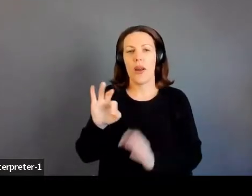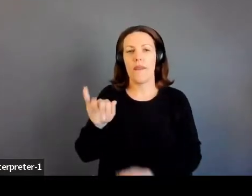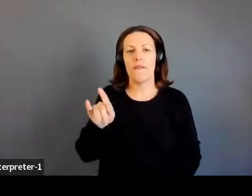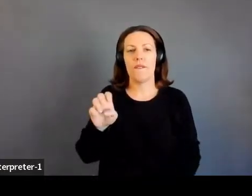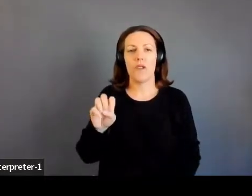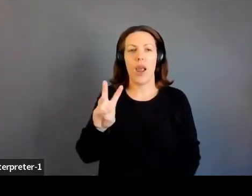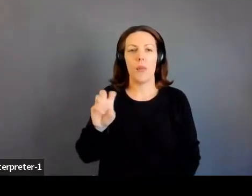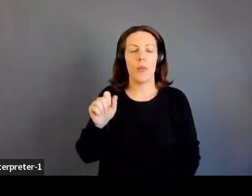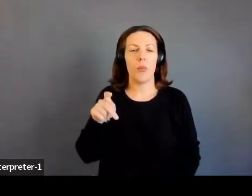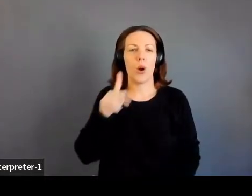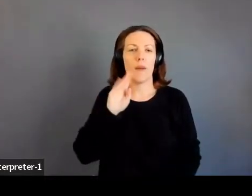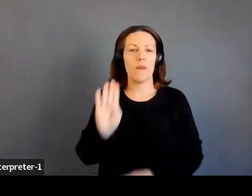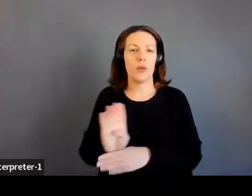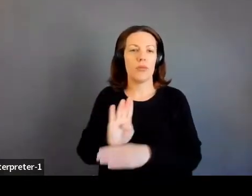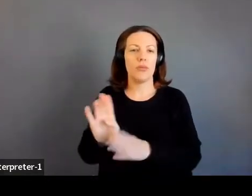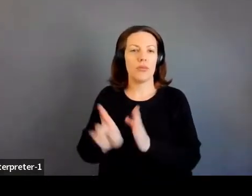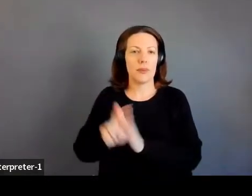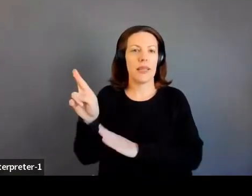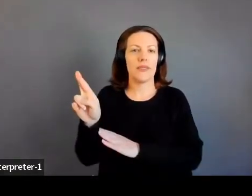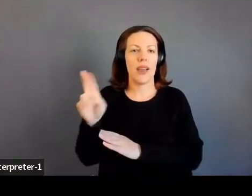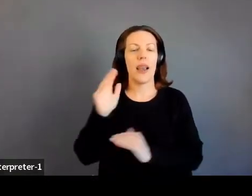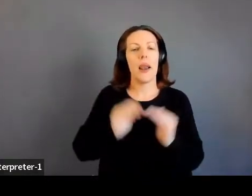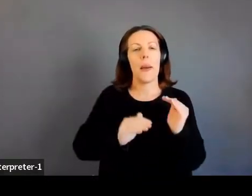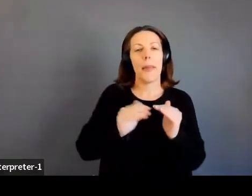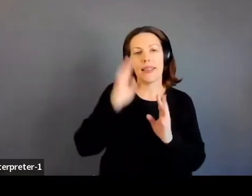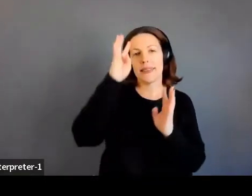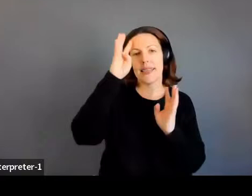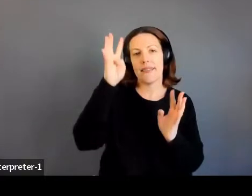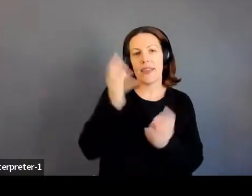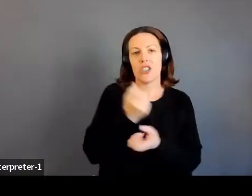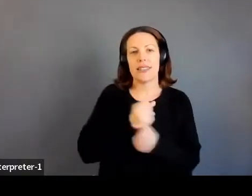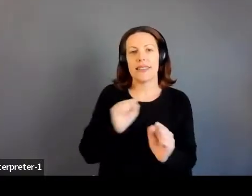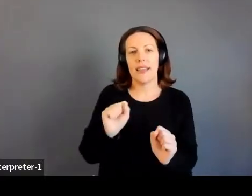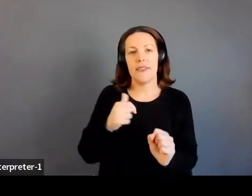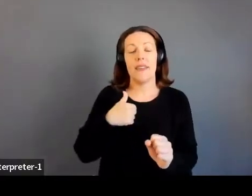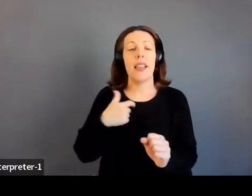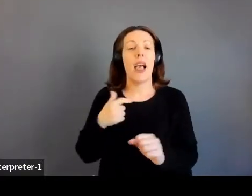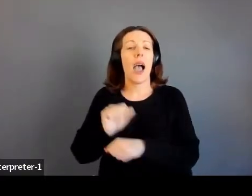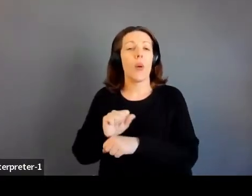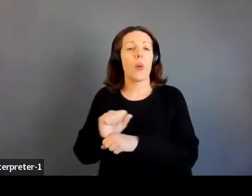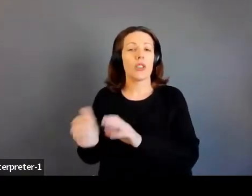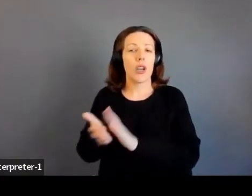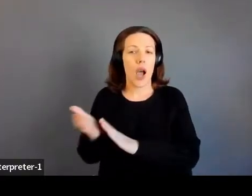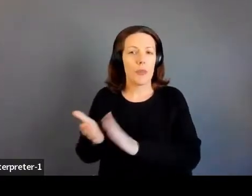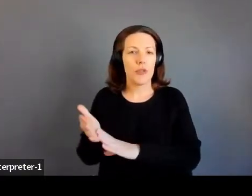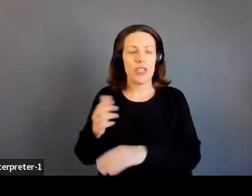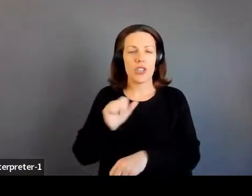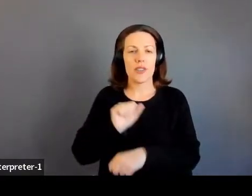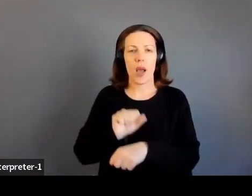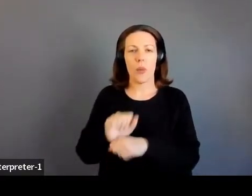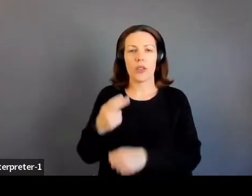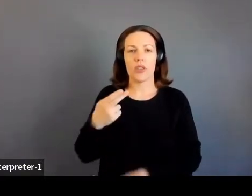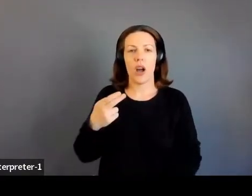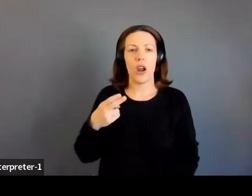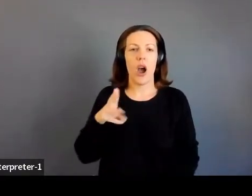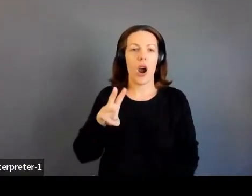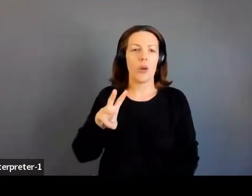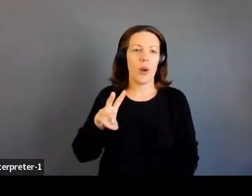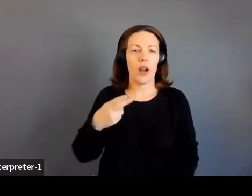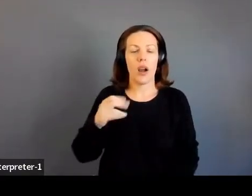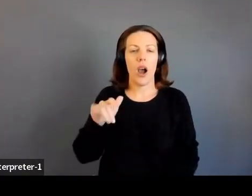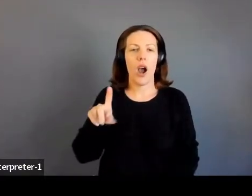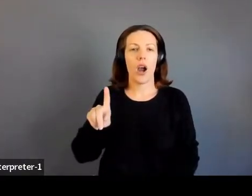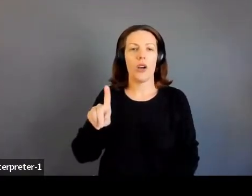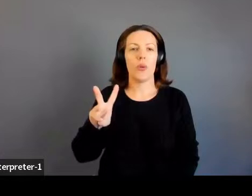balancing safety and innovation. I worked on operations. I worked on hardware. worked at a reusable rocket company in